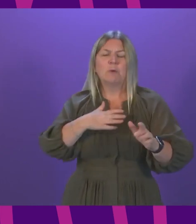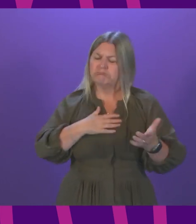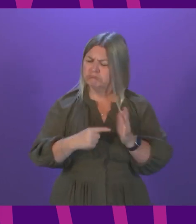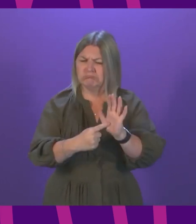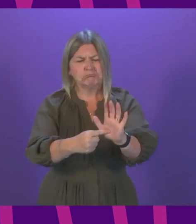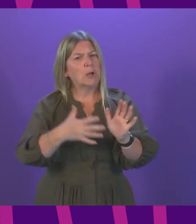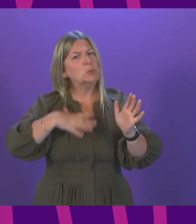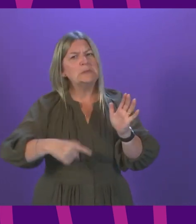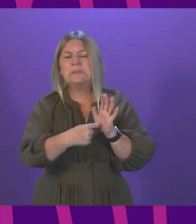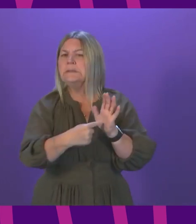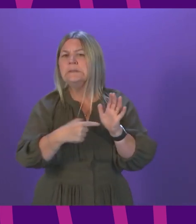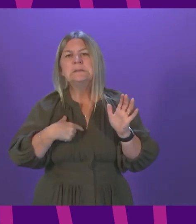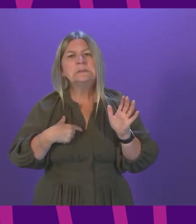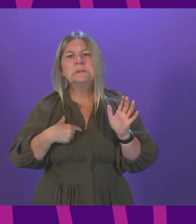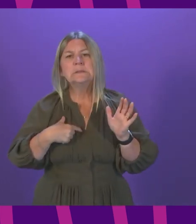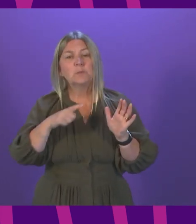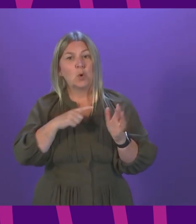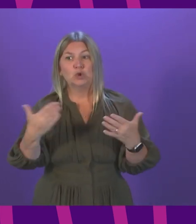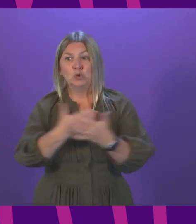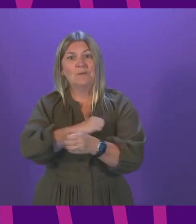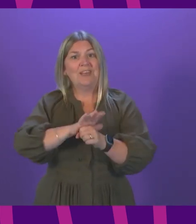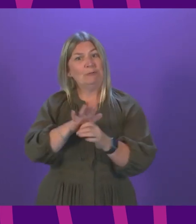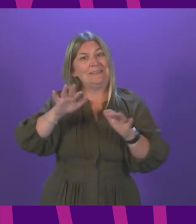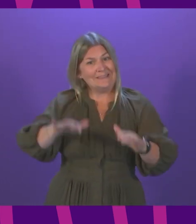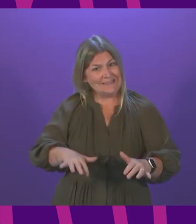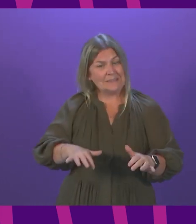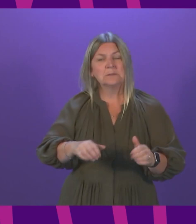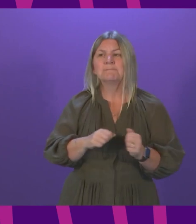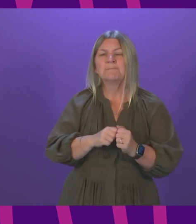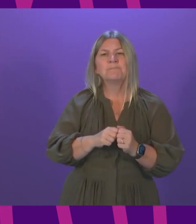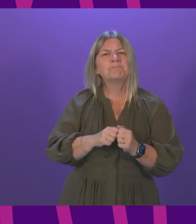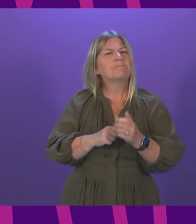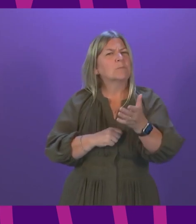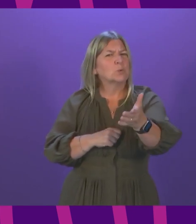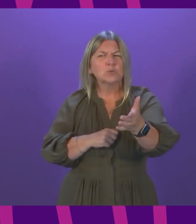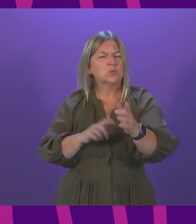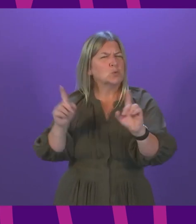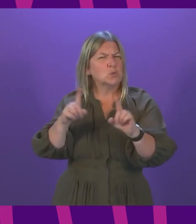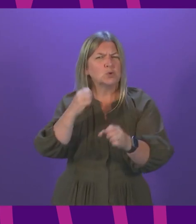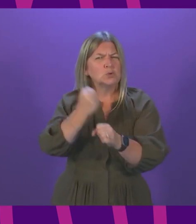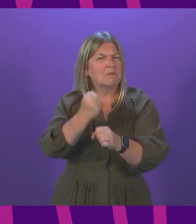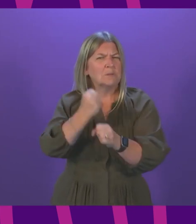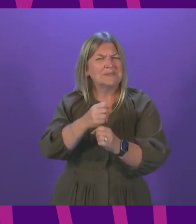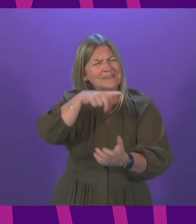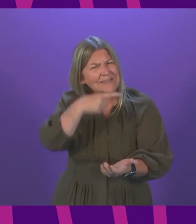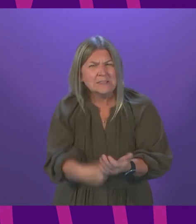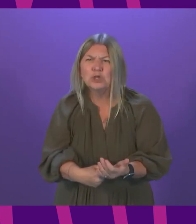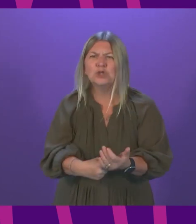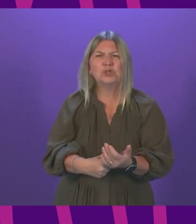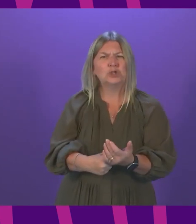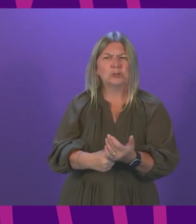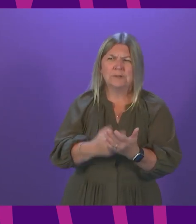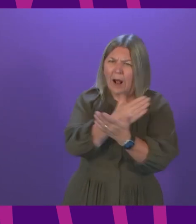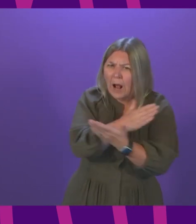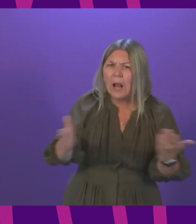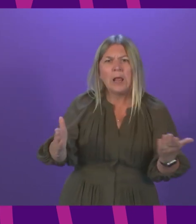change, given the danger posed by new variants? And can she confirm timescales for the Scottish Government's decision? First Minister. Well, as I